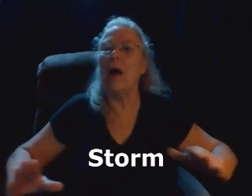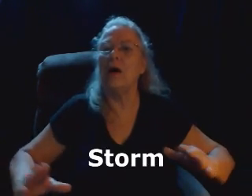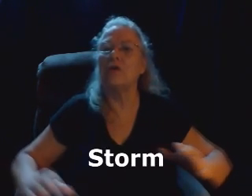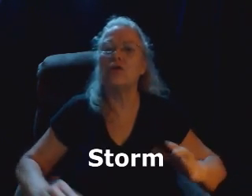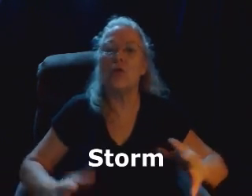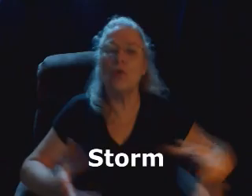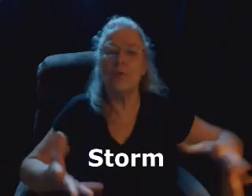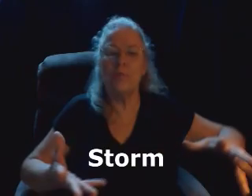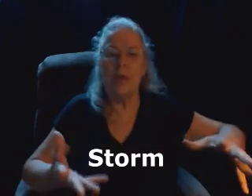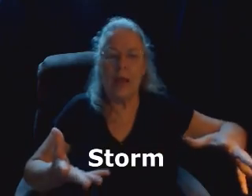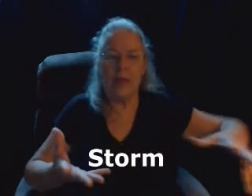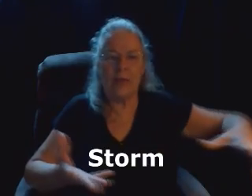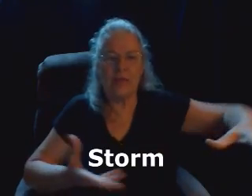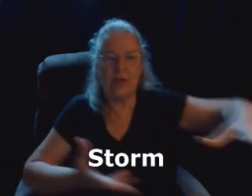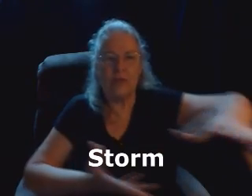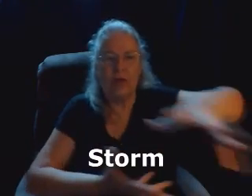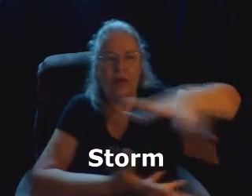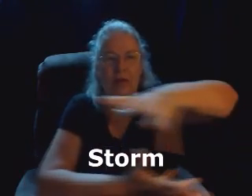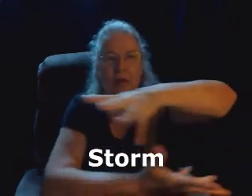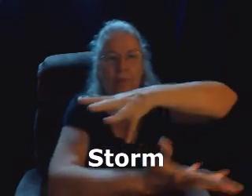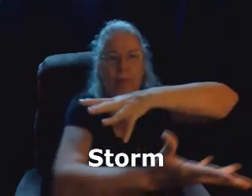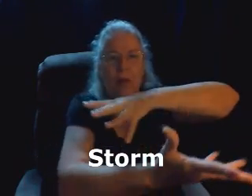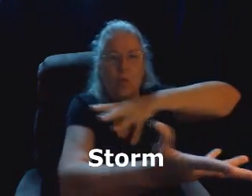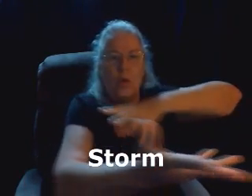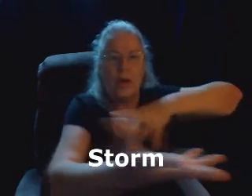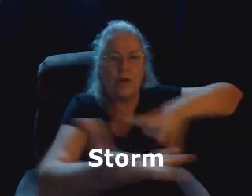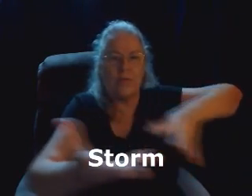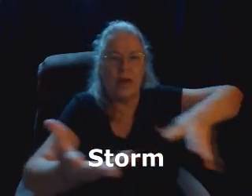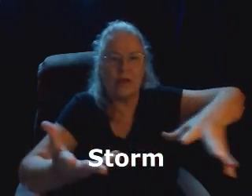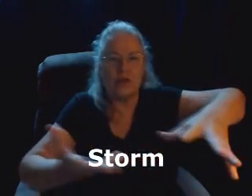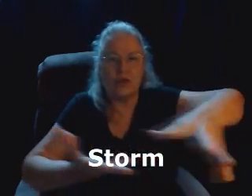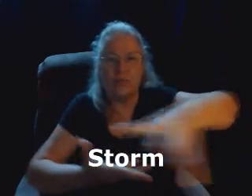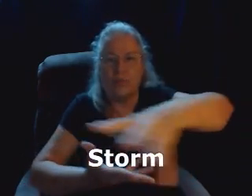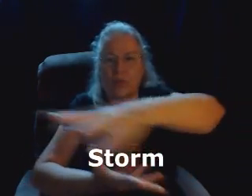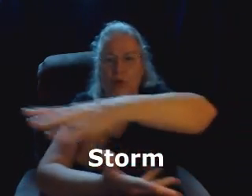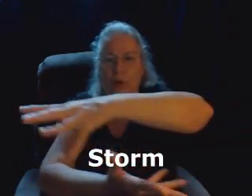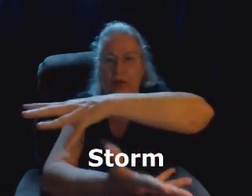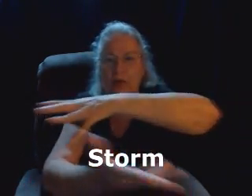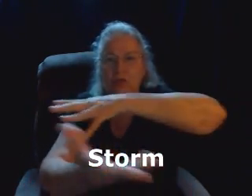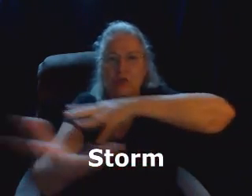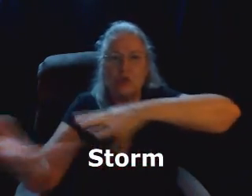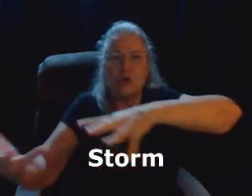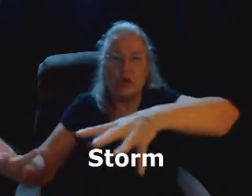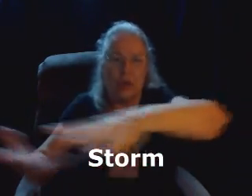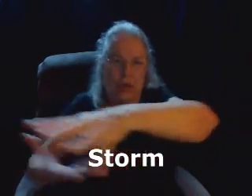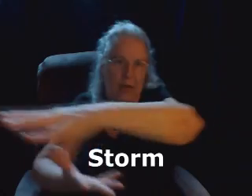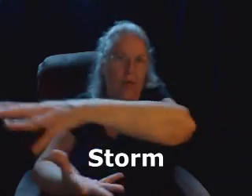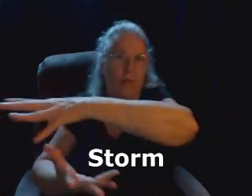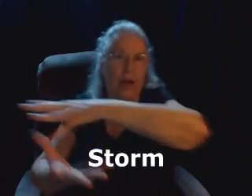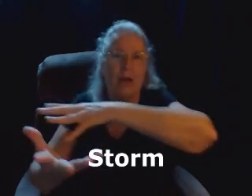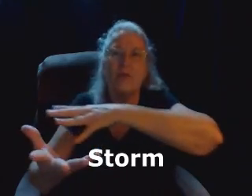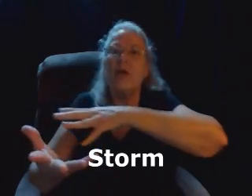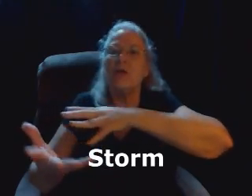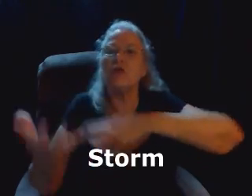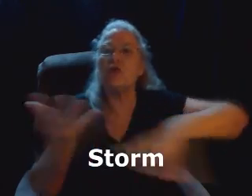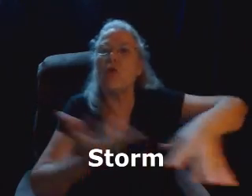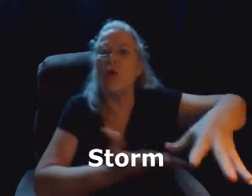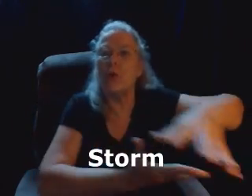Storm. And that's like, you've got a big wind that is just brewing and circling around. Storm.